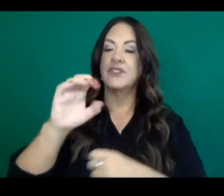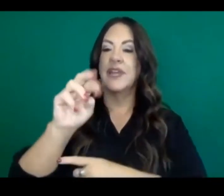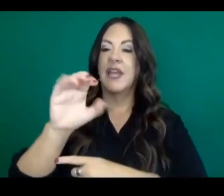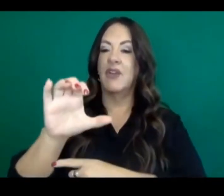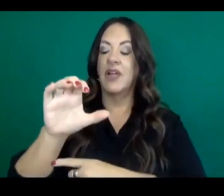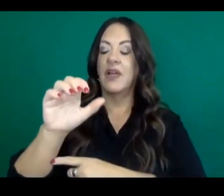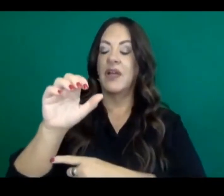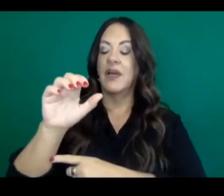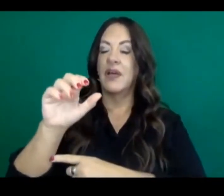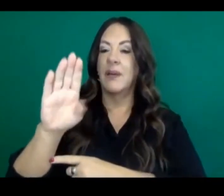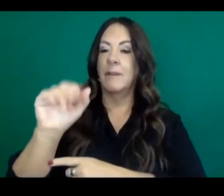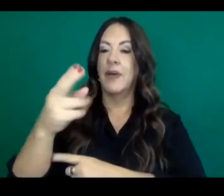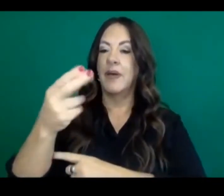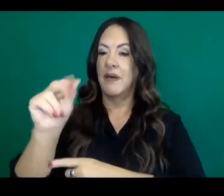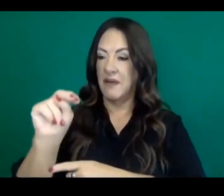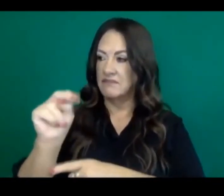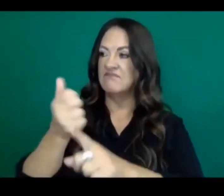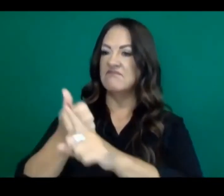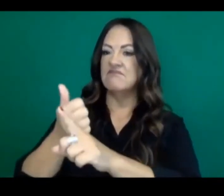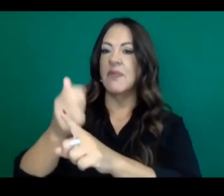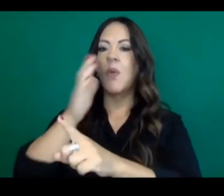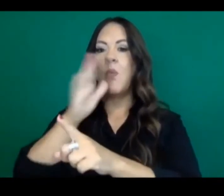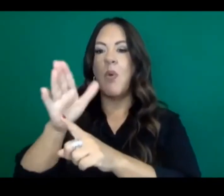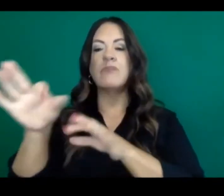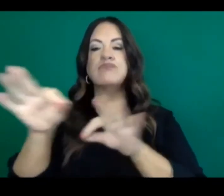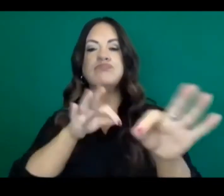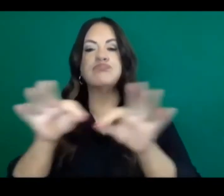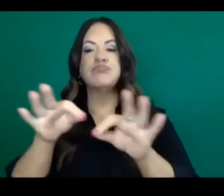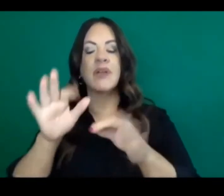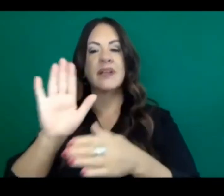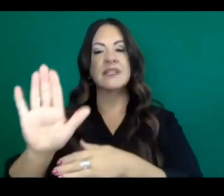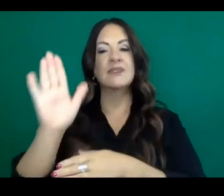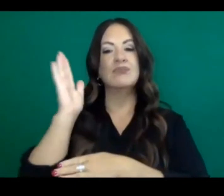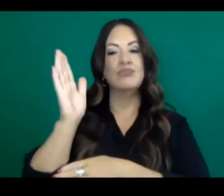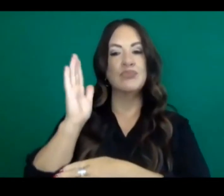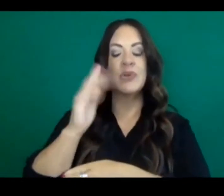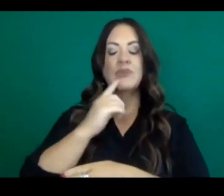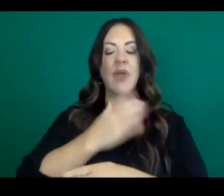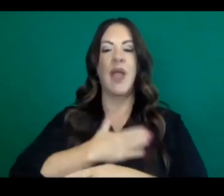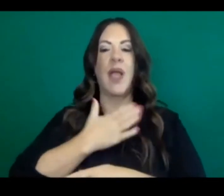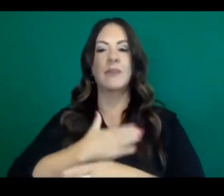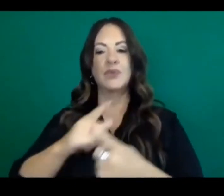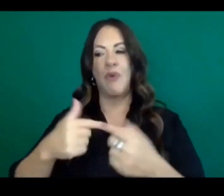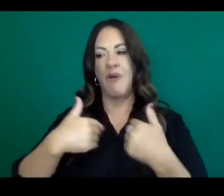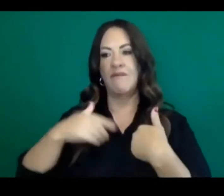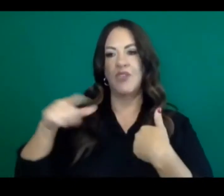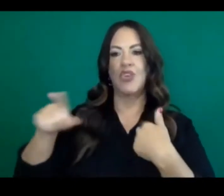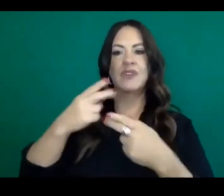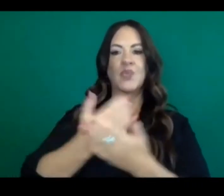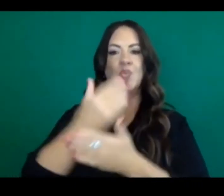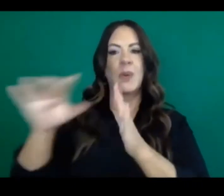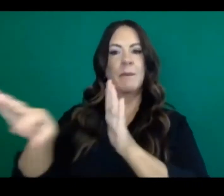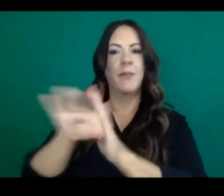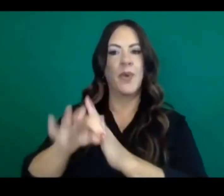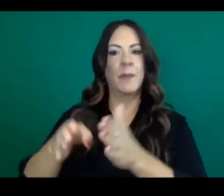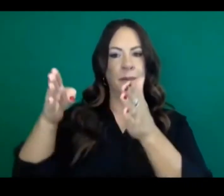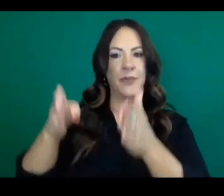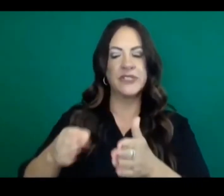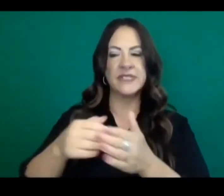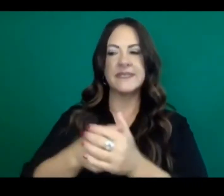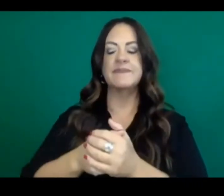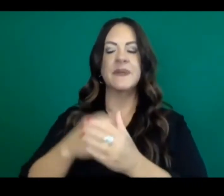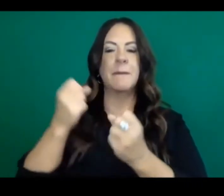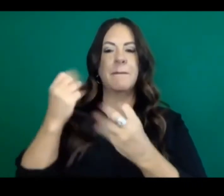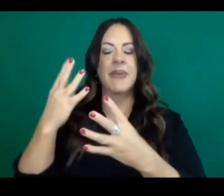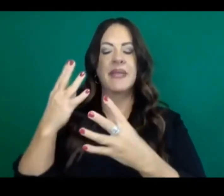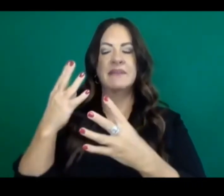through parts of the presentation with you. And it's a real privilege to have her. Her dedication over many weeks has been tremendous and